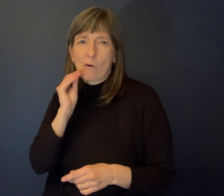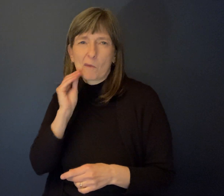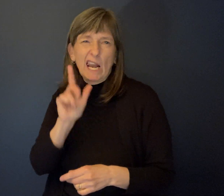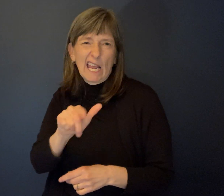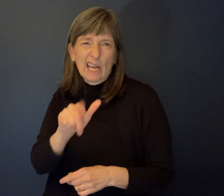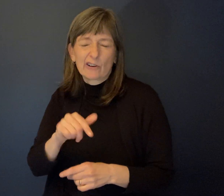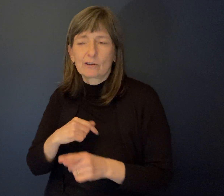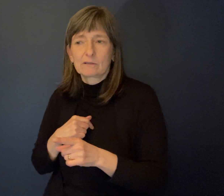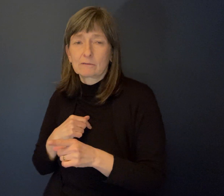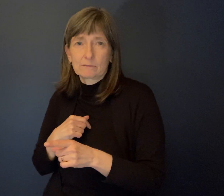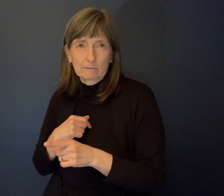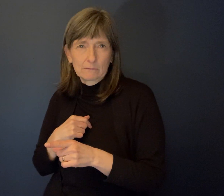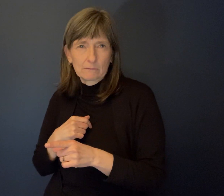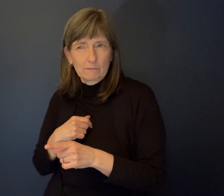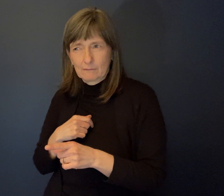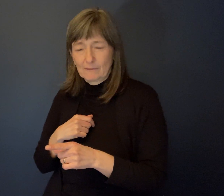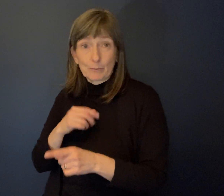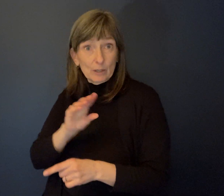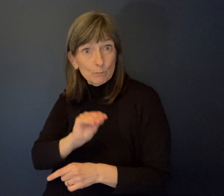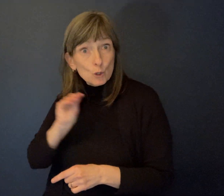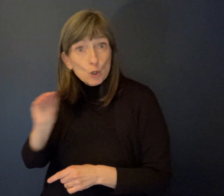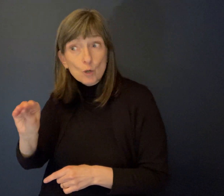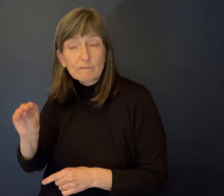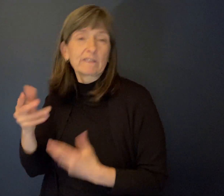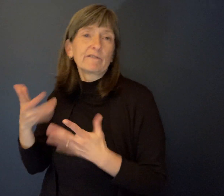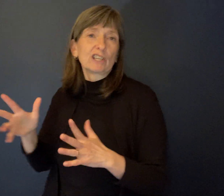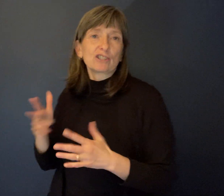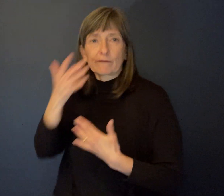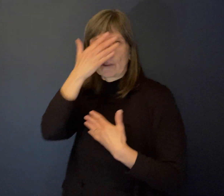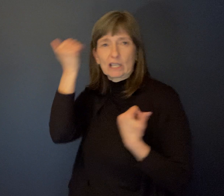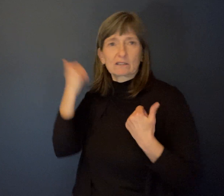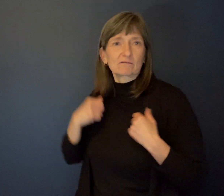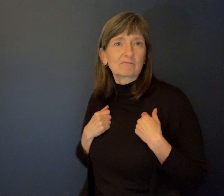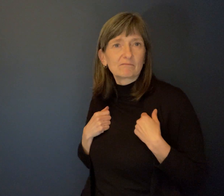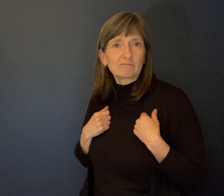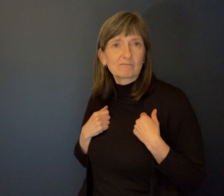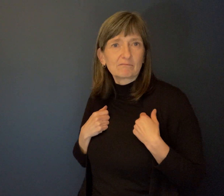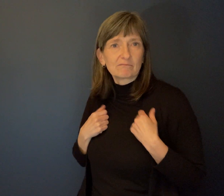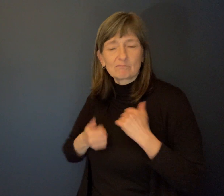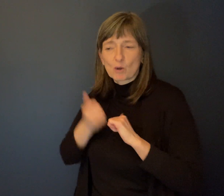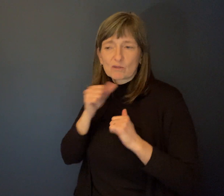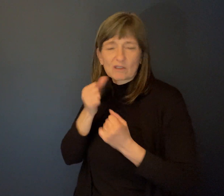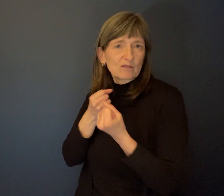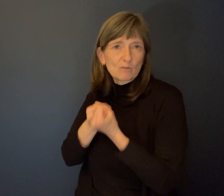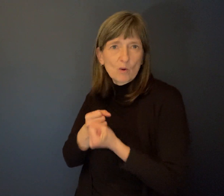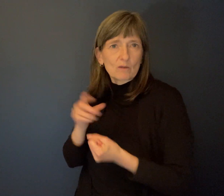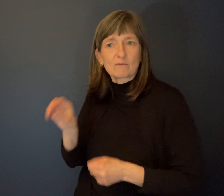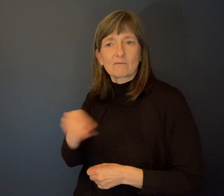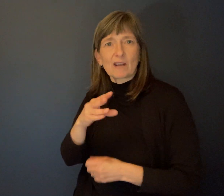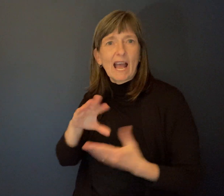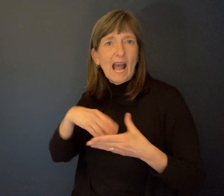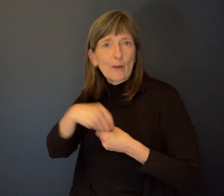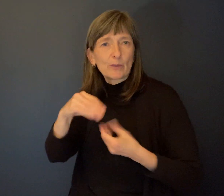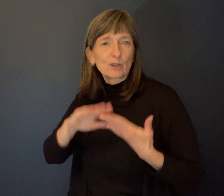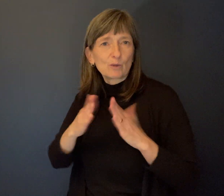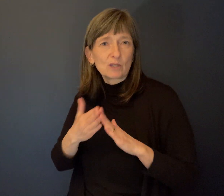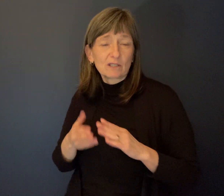nobody's working on it and many people are not supporting it. it's difficult money. mean, it can be financial, it can be